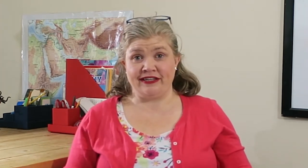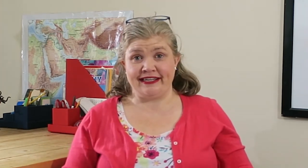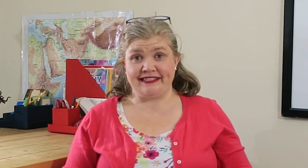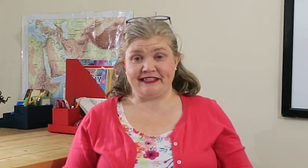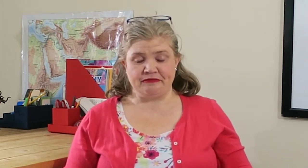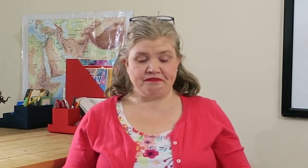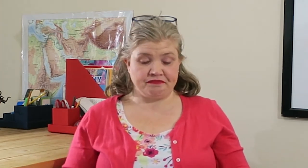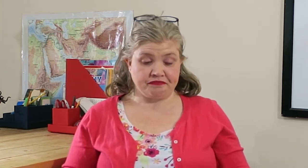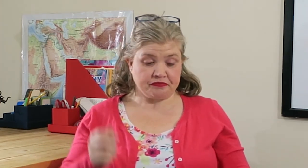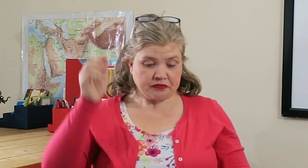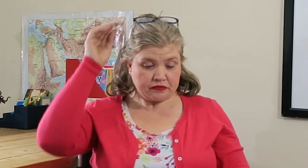fantastic.